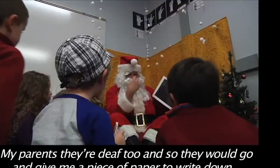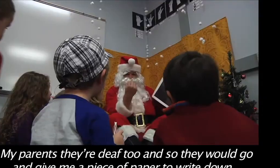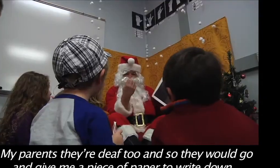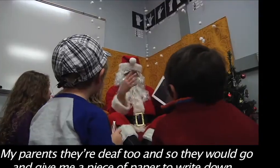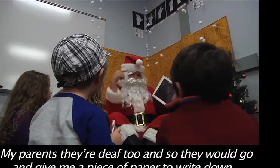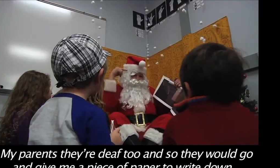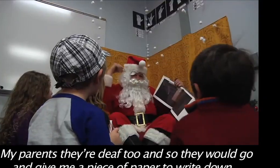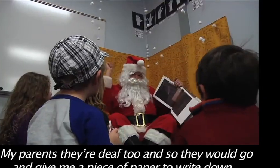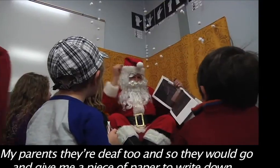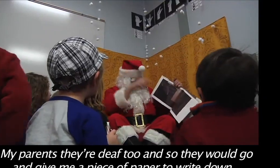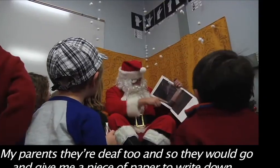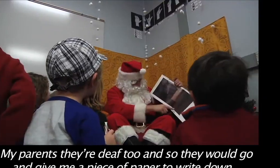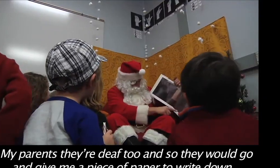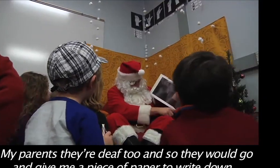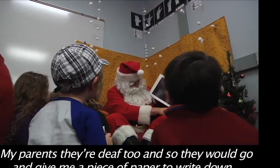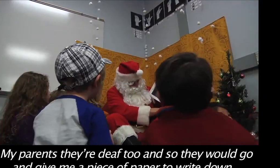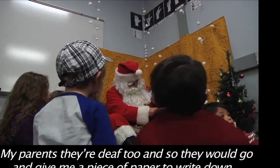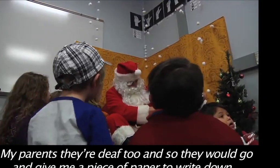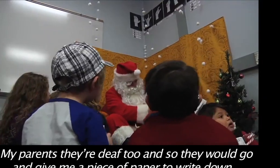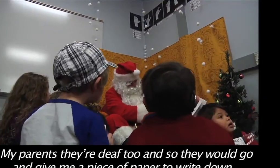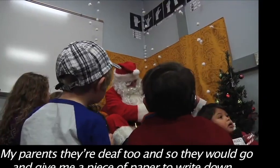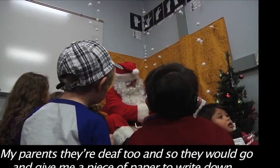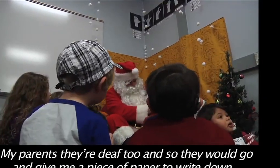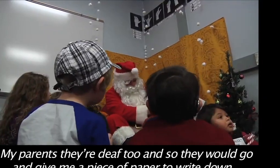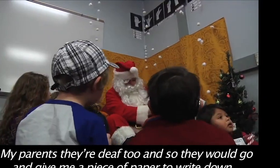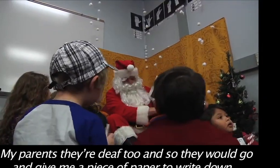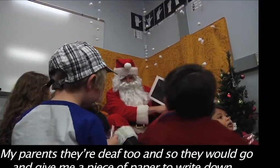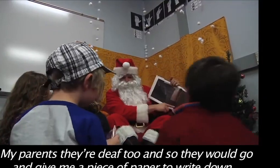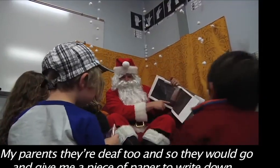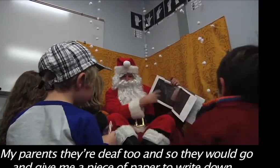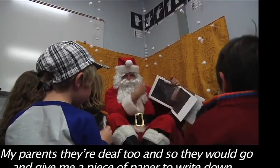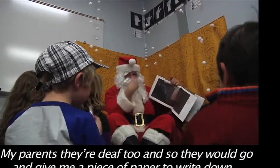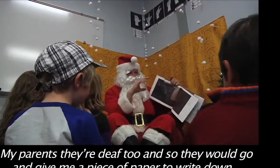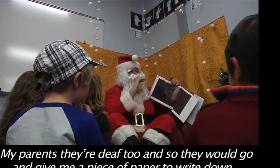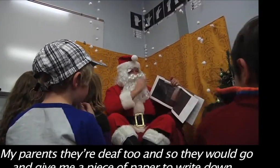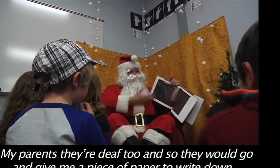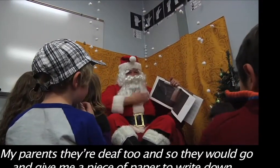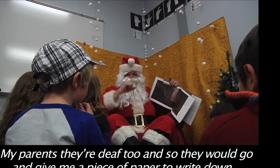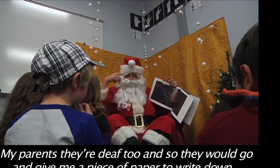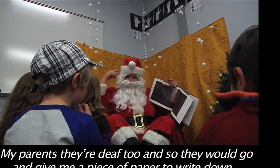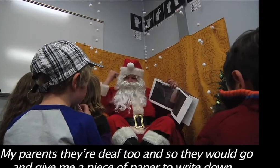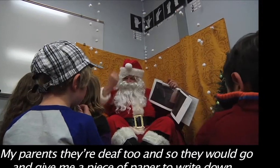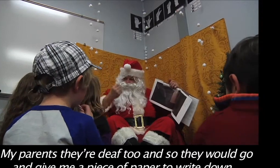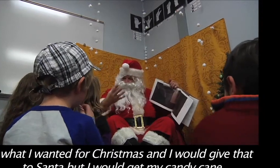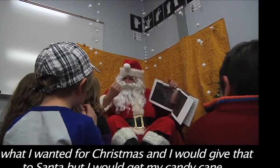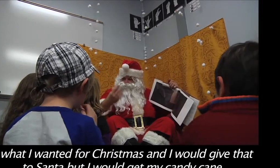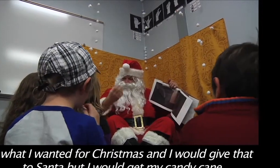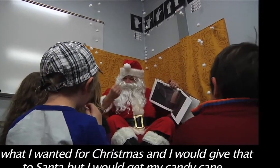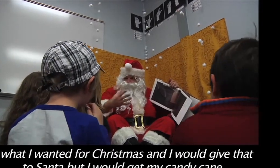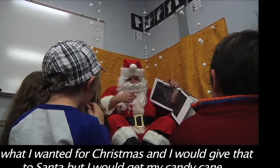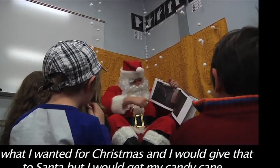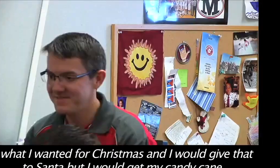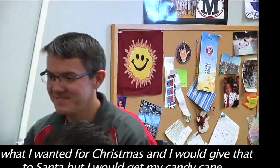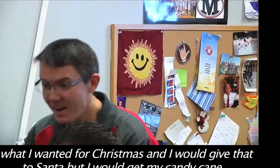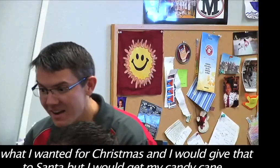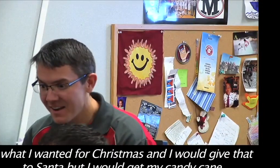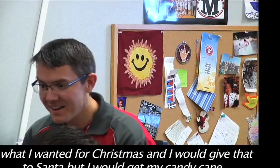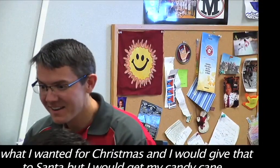My parents, they're deaf too, and so they would go and they'd give me a piece of paper to write down what I wanted for Christmas and I could give that to